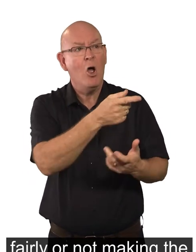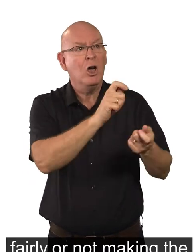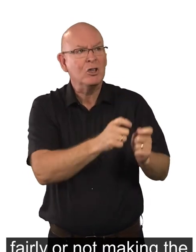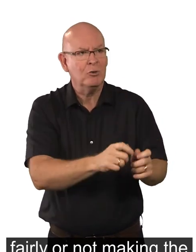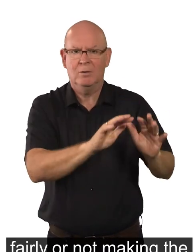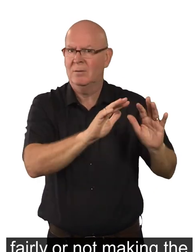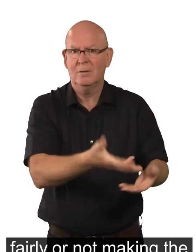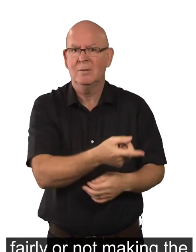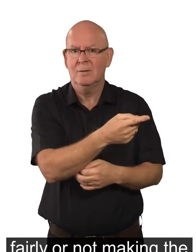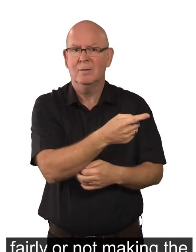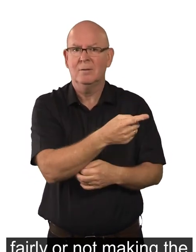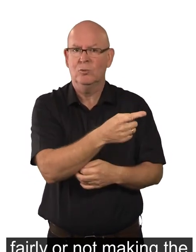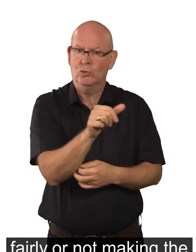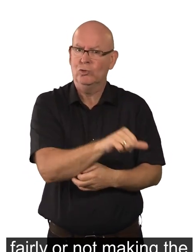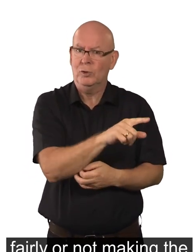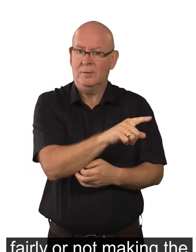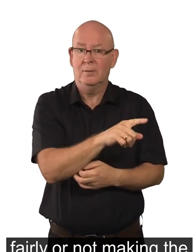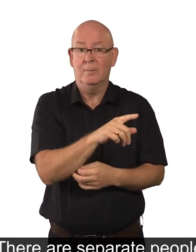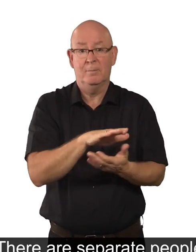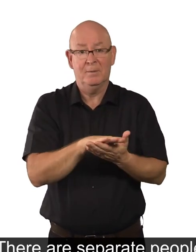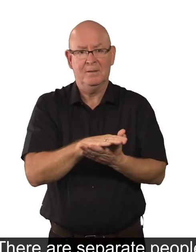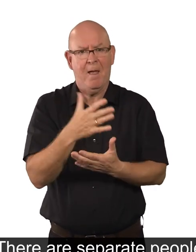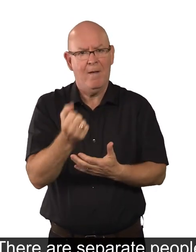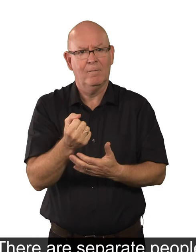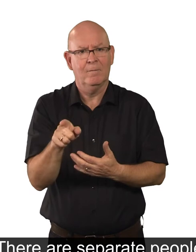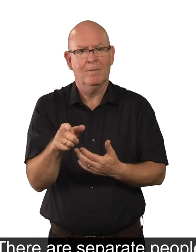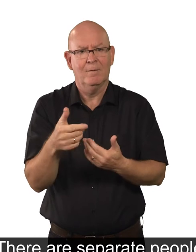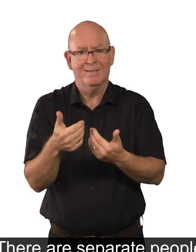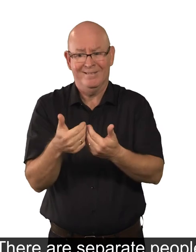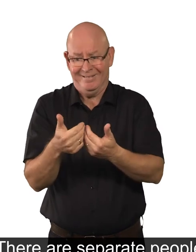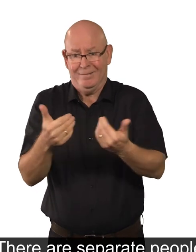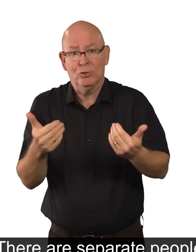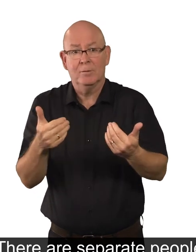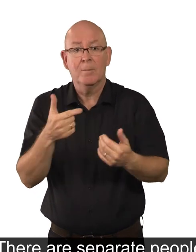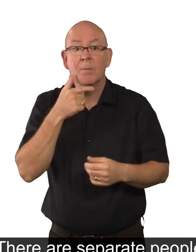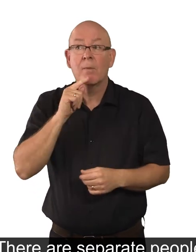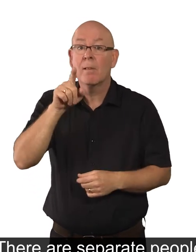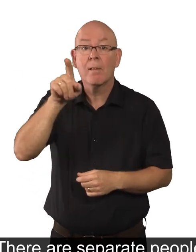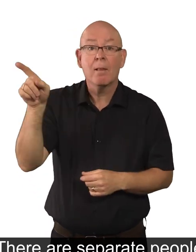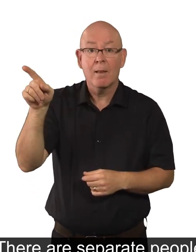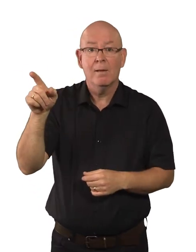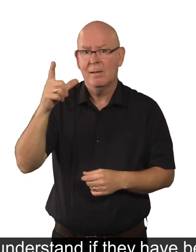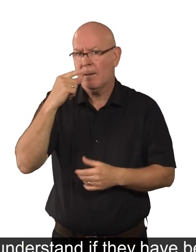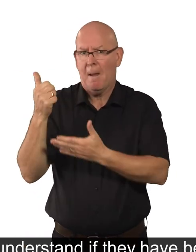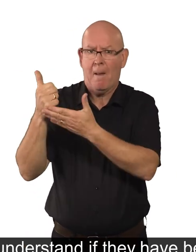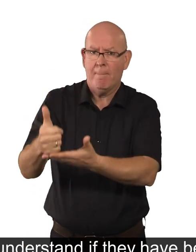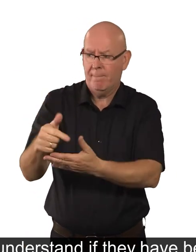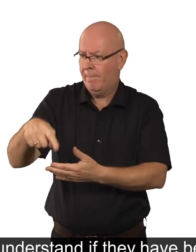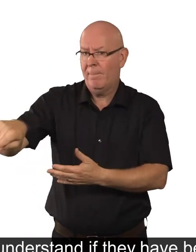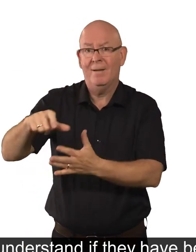changes they need to do the job. There are separate people that can help disabled people to understand if